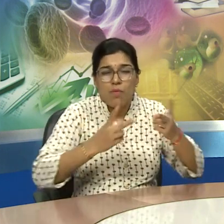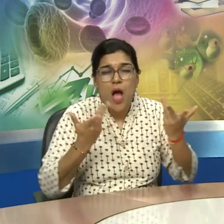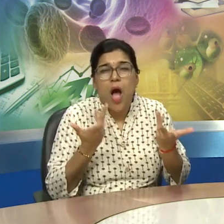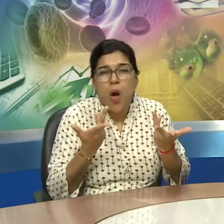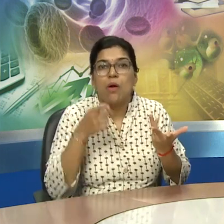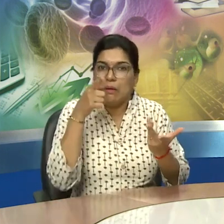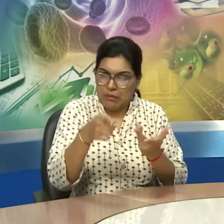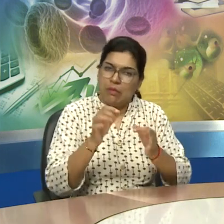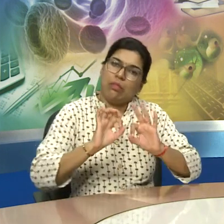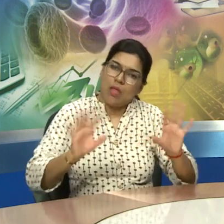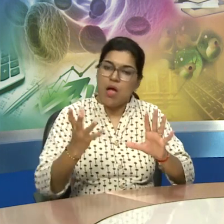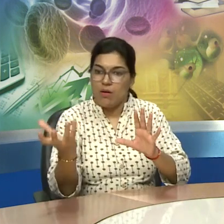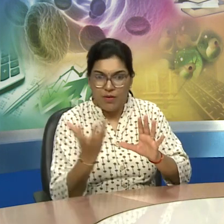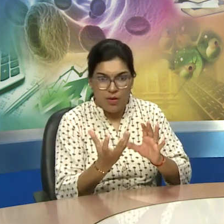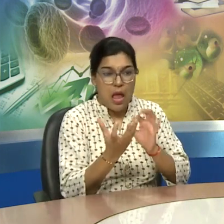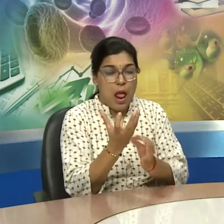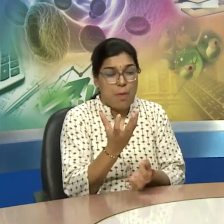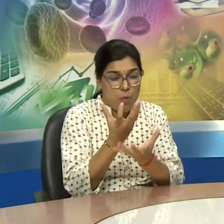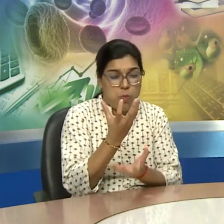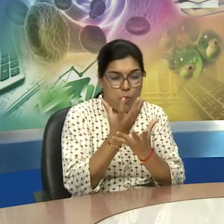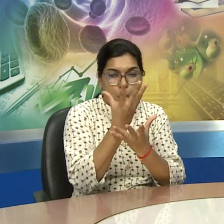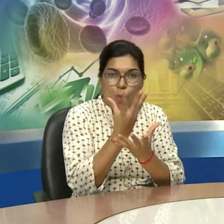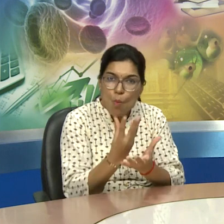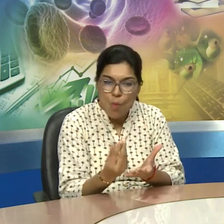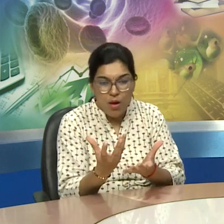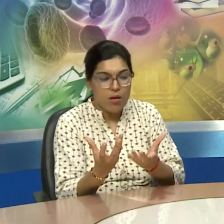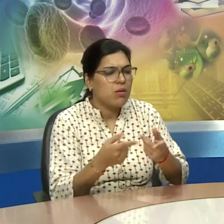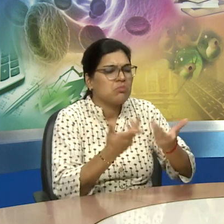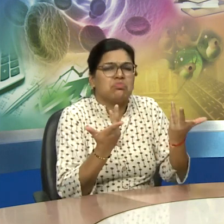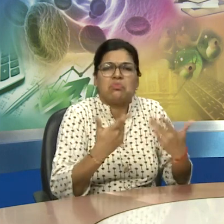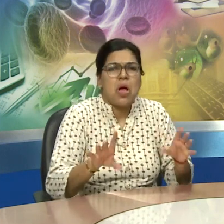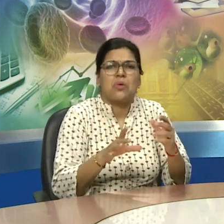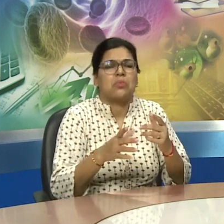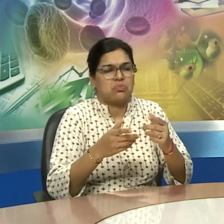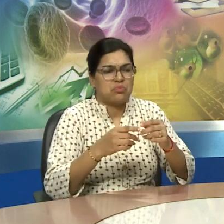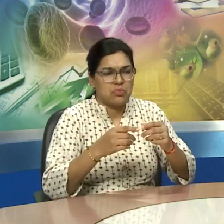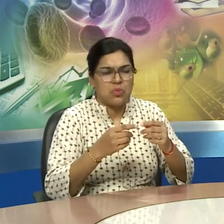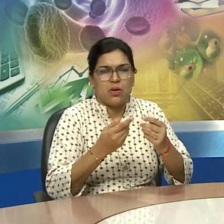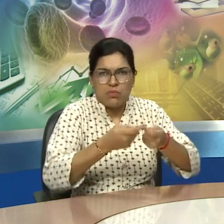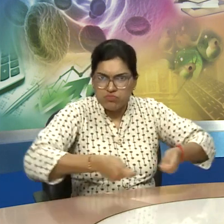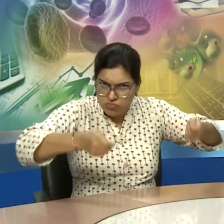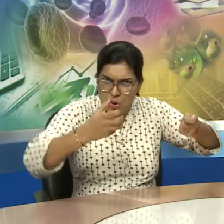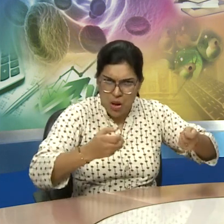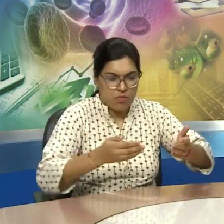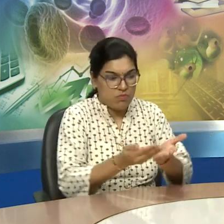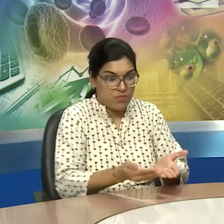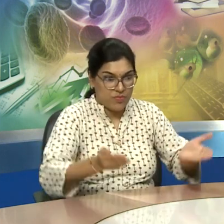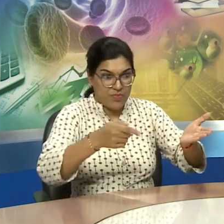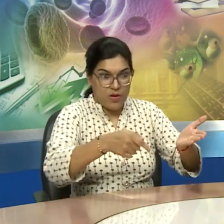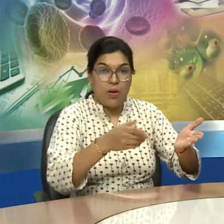away from the rock in a another sacha or another cast it was